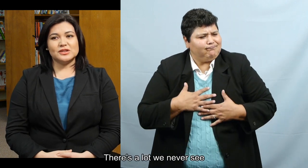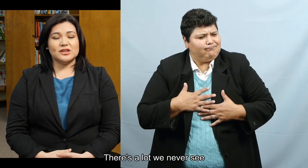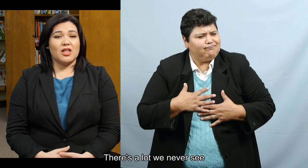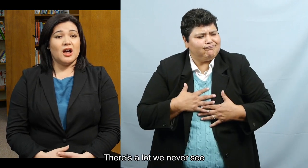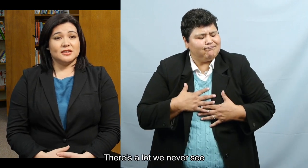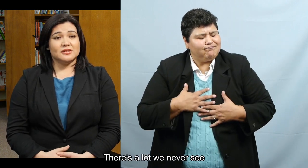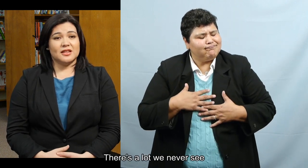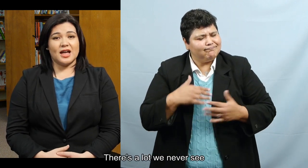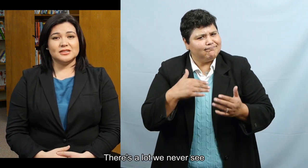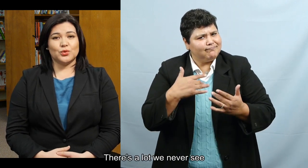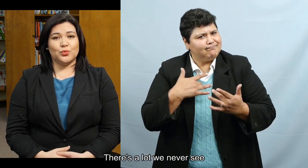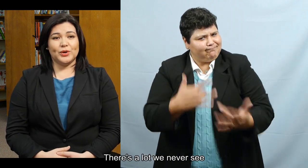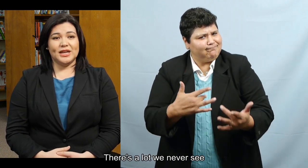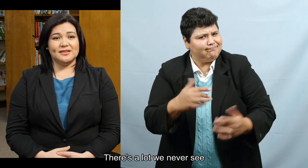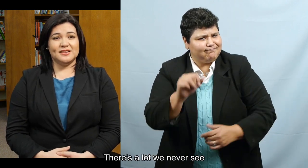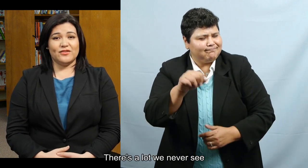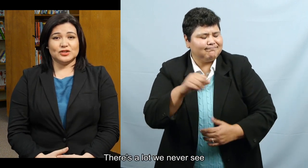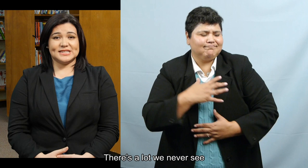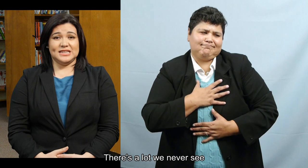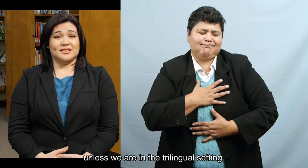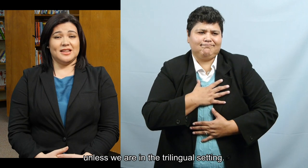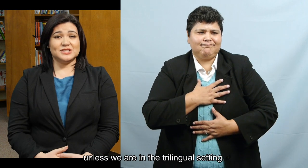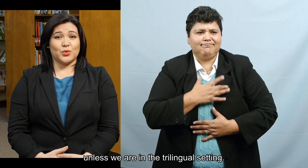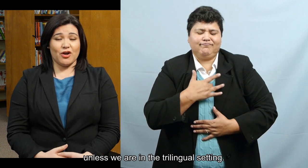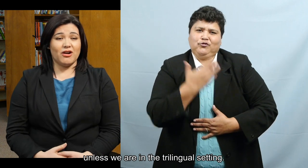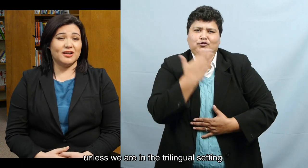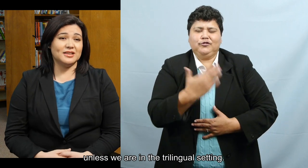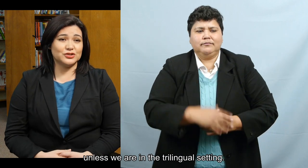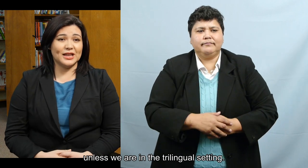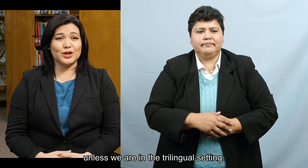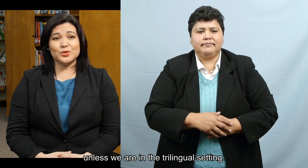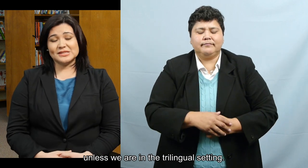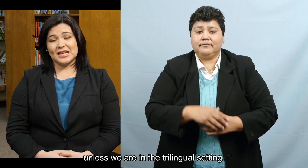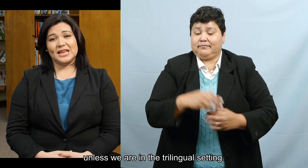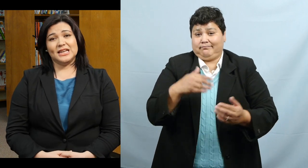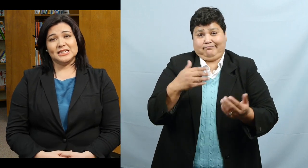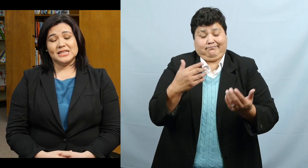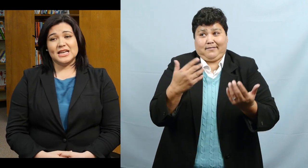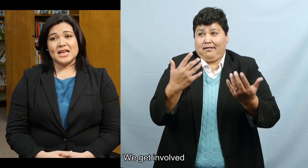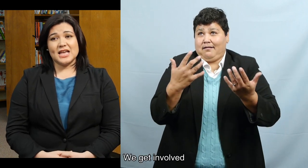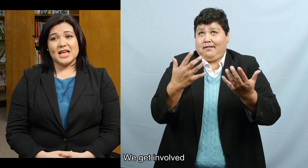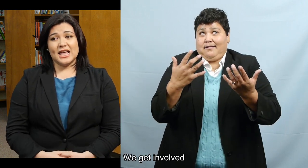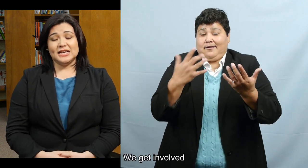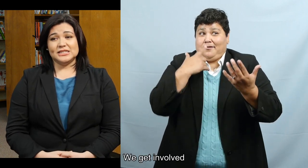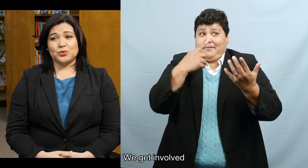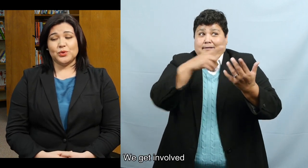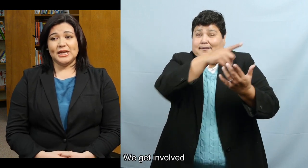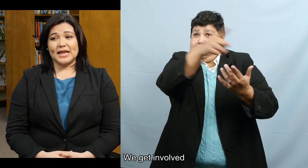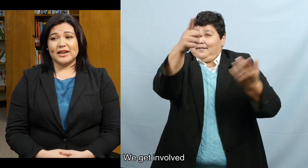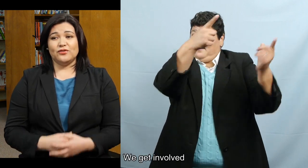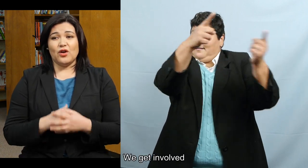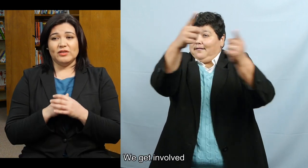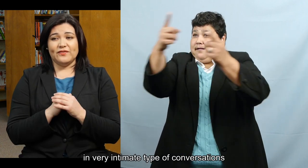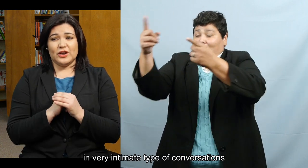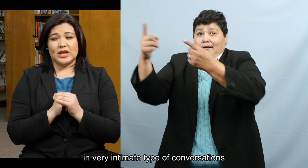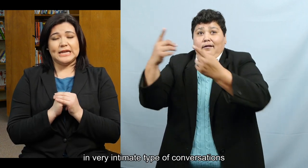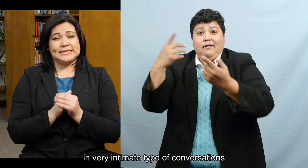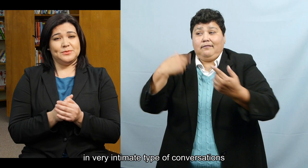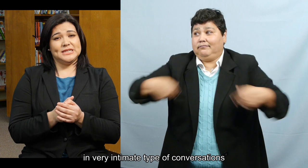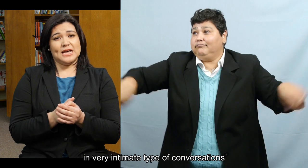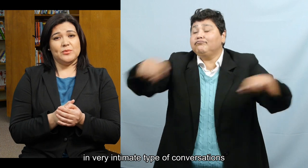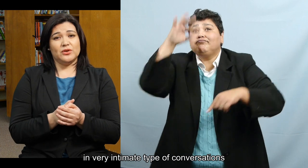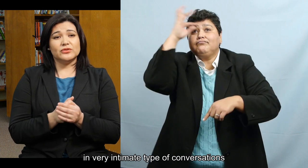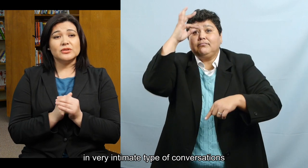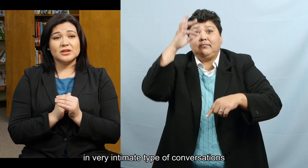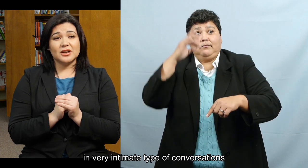There is a lot that we never see unless we are in the trilingual setting. And we get involved in very